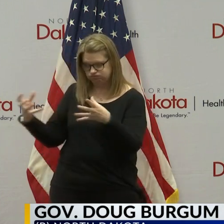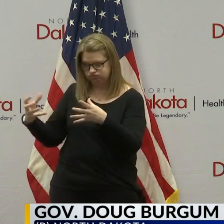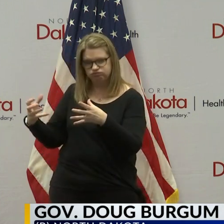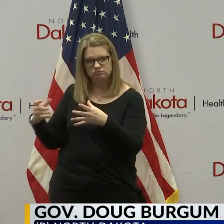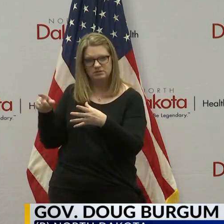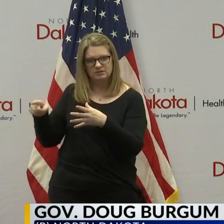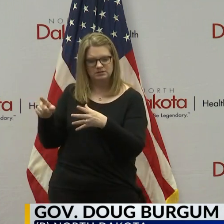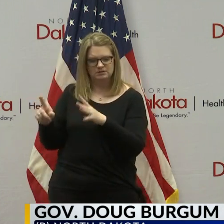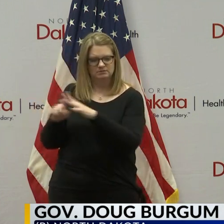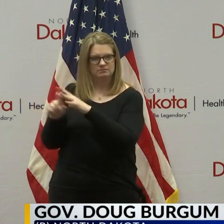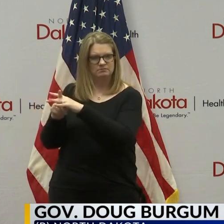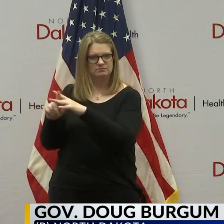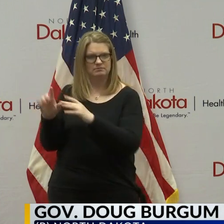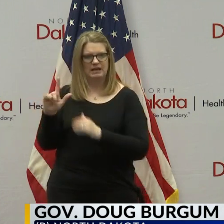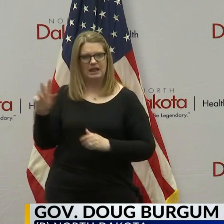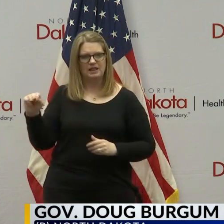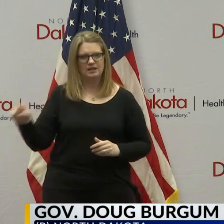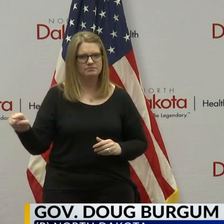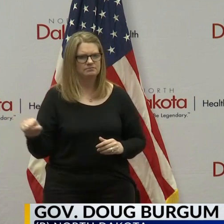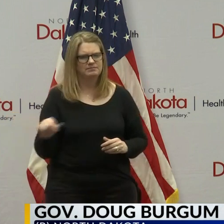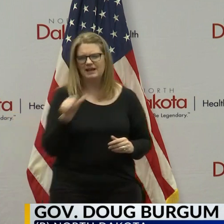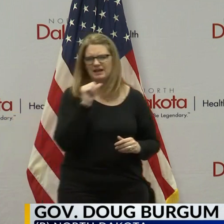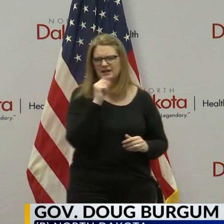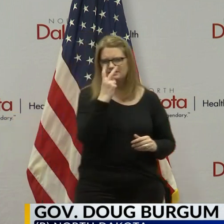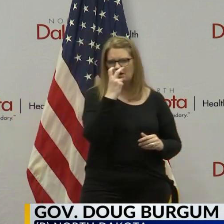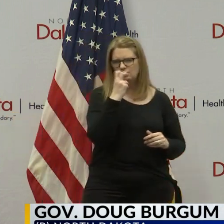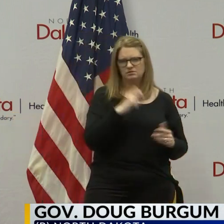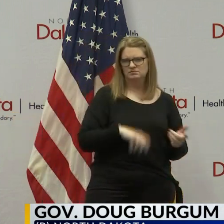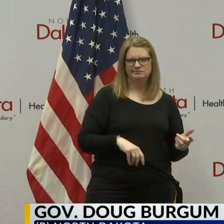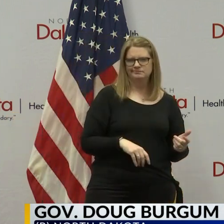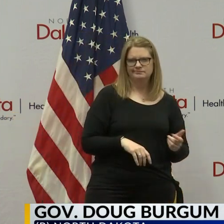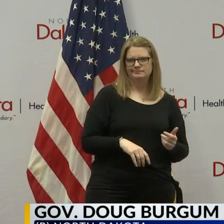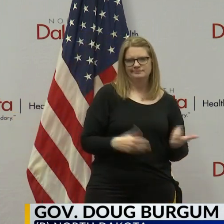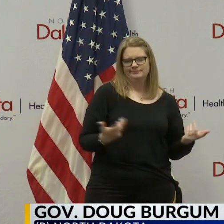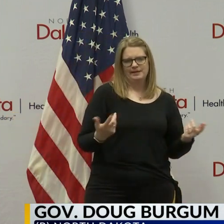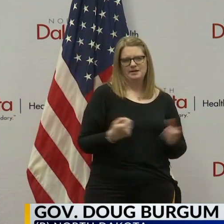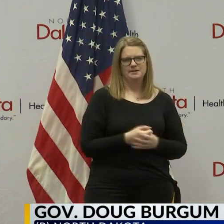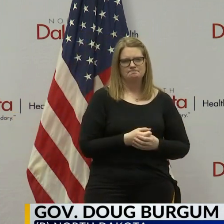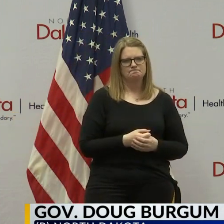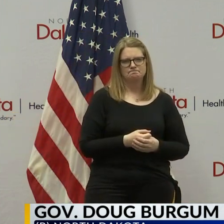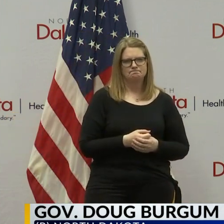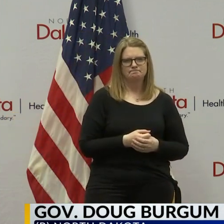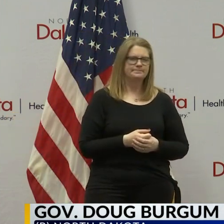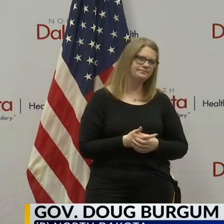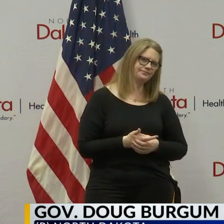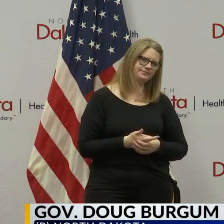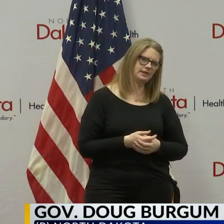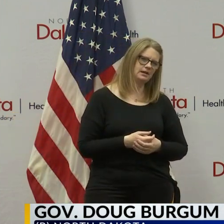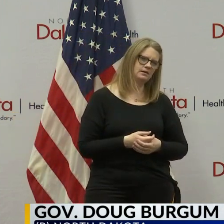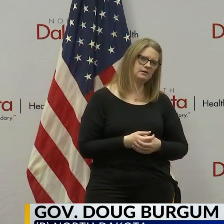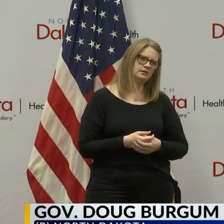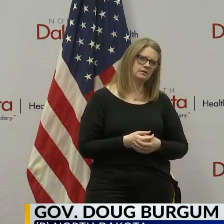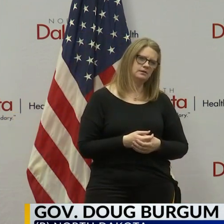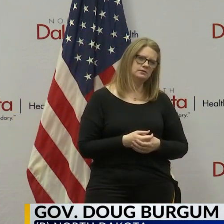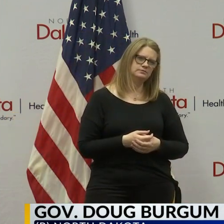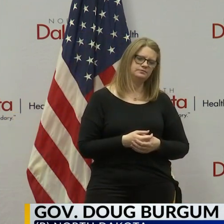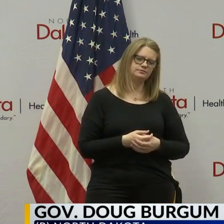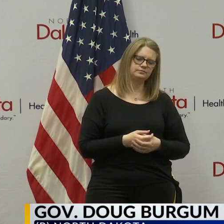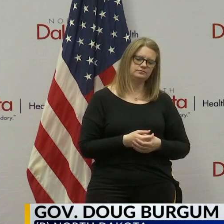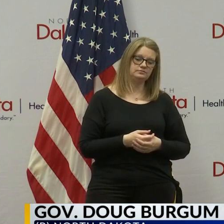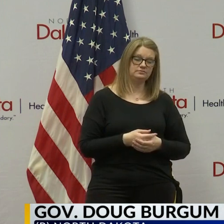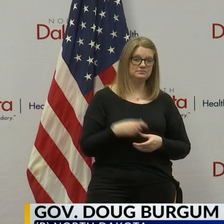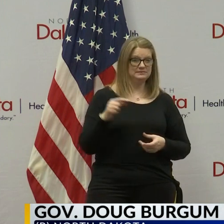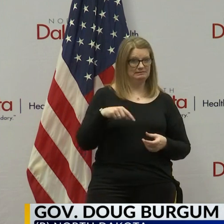I don't think so. The, in terms of, because, again, we have a highly